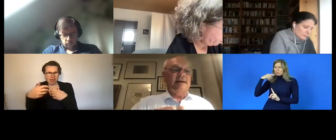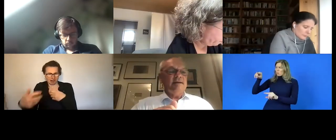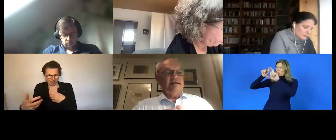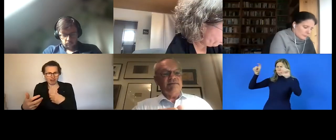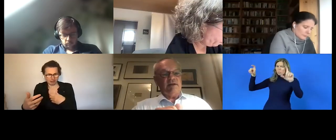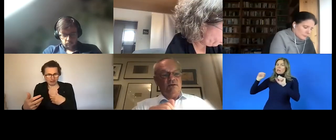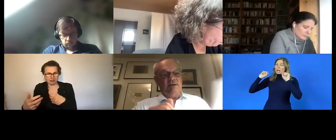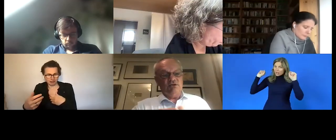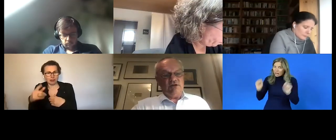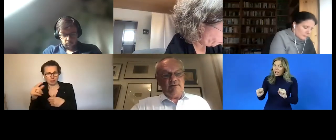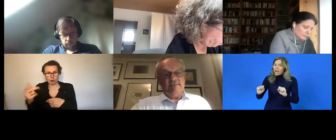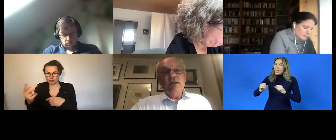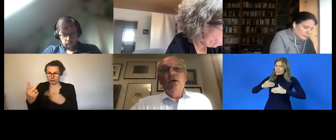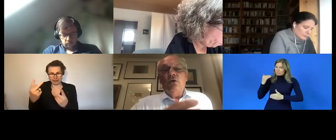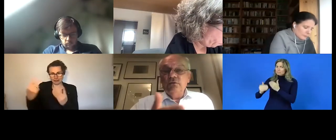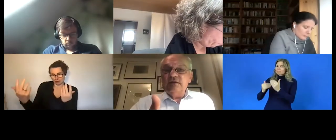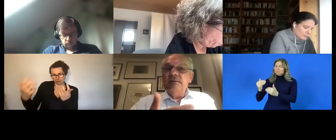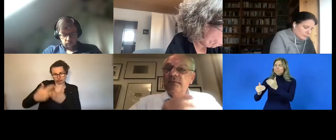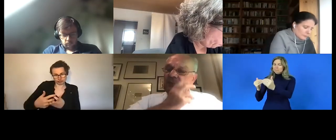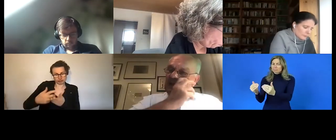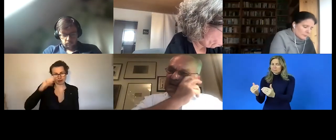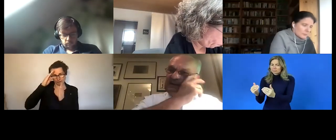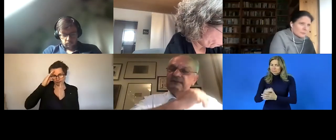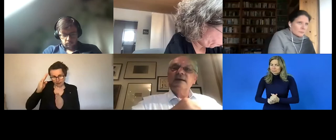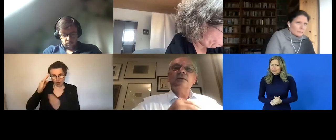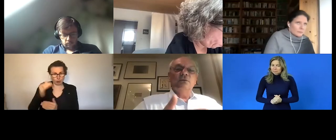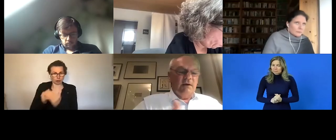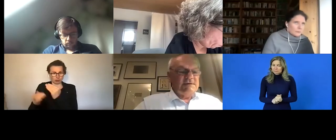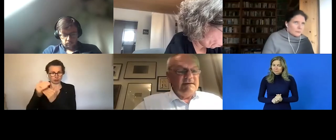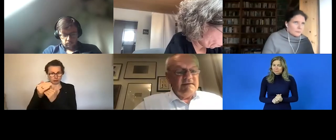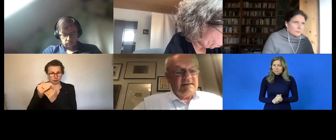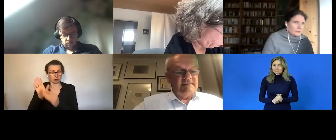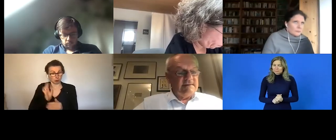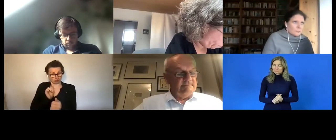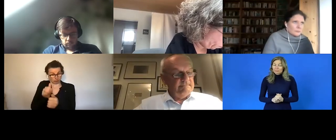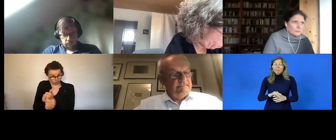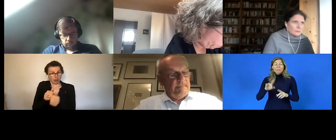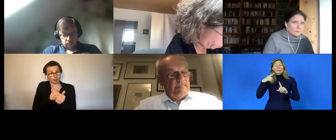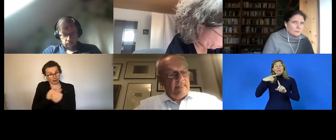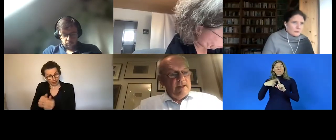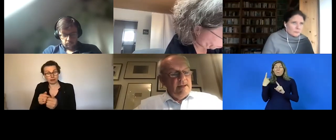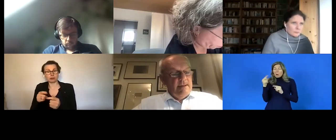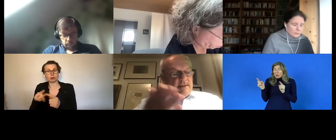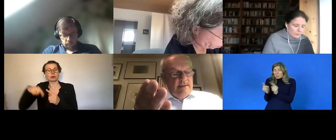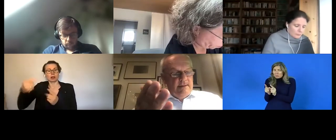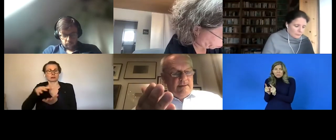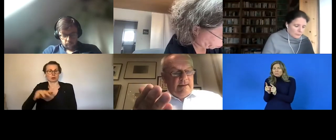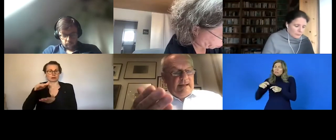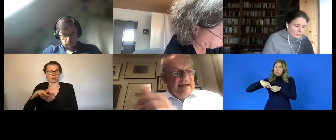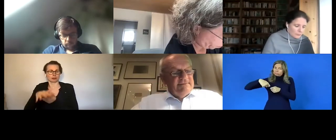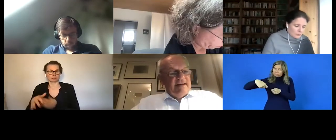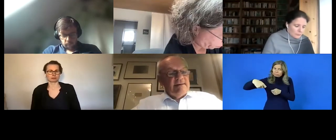be um stretched over a longer period of time in order to establish trust and confidence